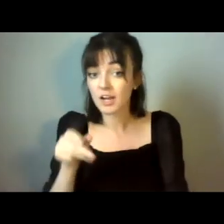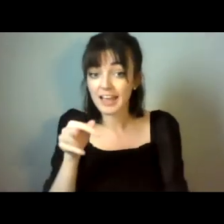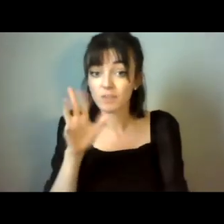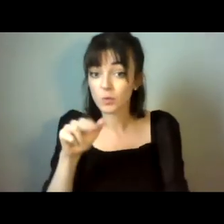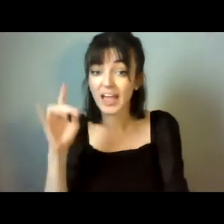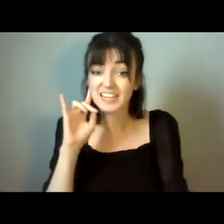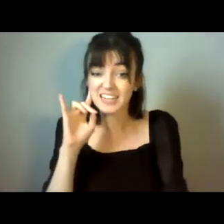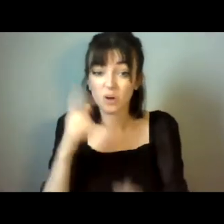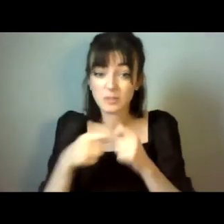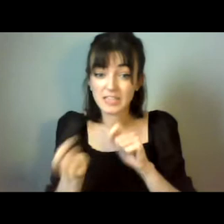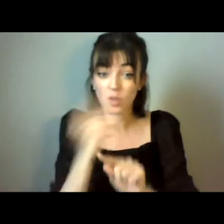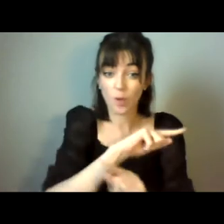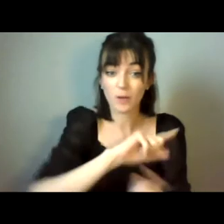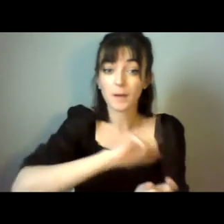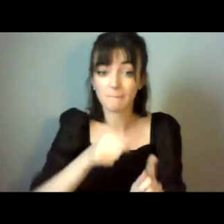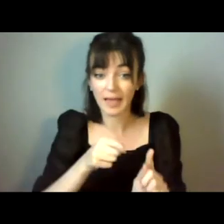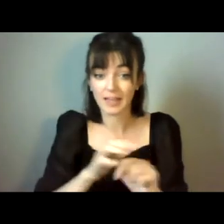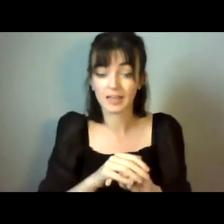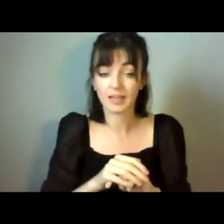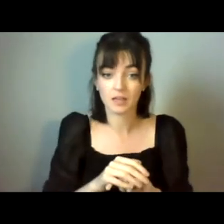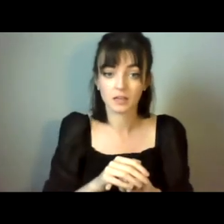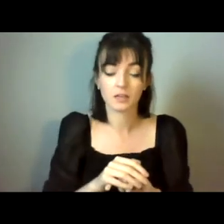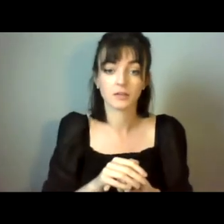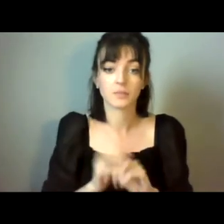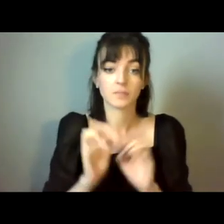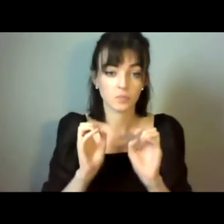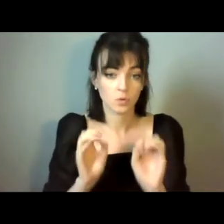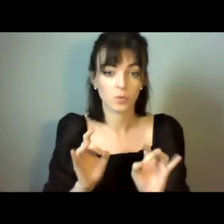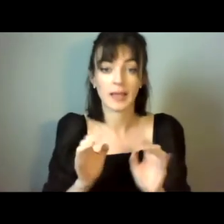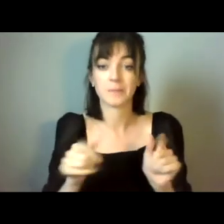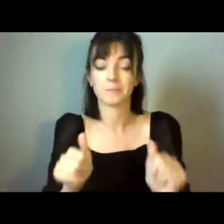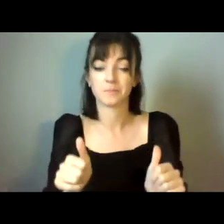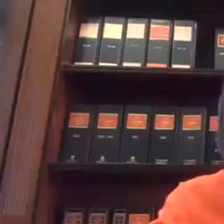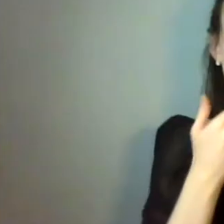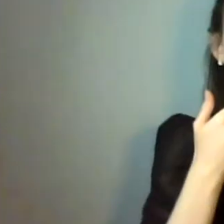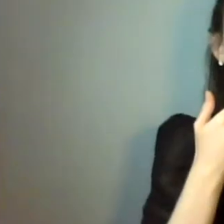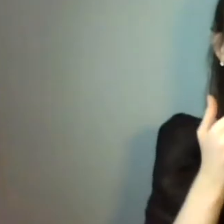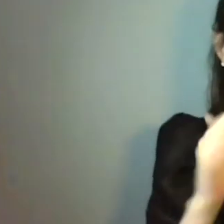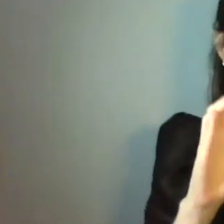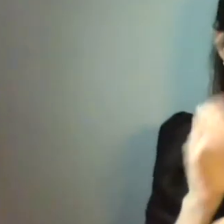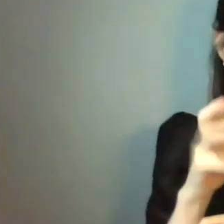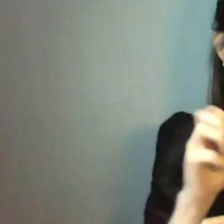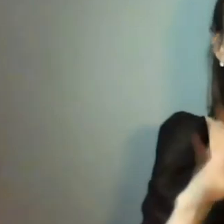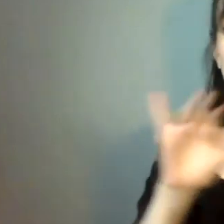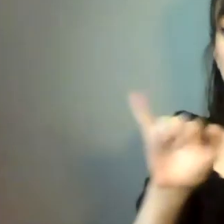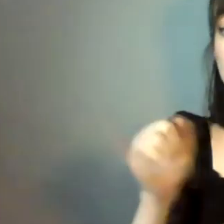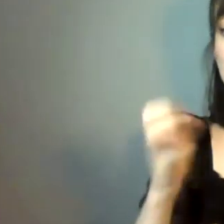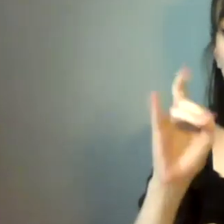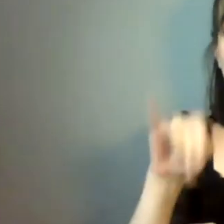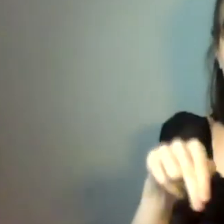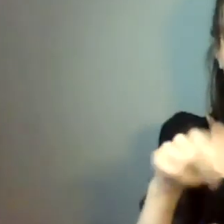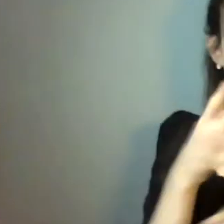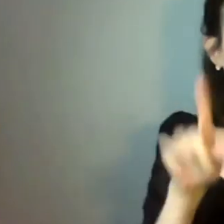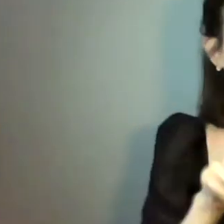out and back in again. Okay. Thank you, Cormac John. Can I move on to you, please, for the same